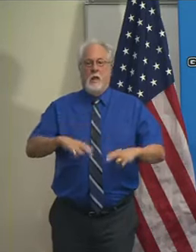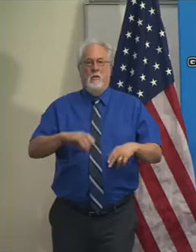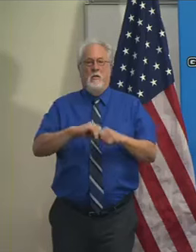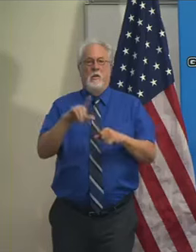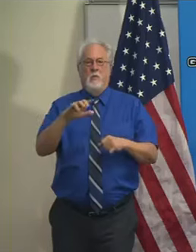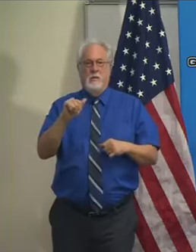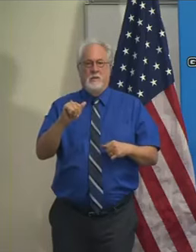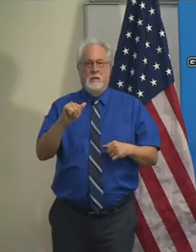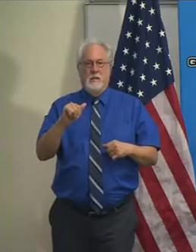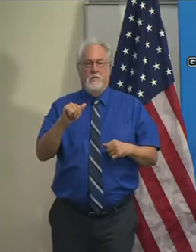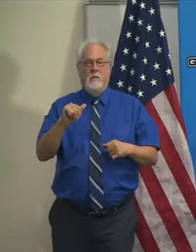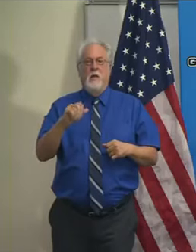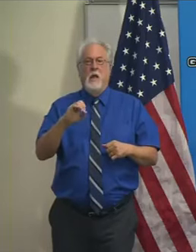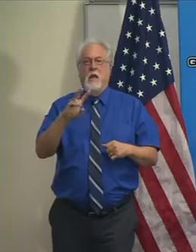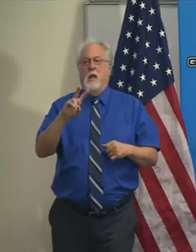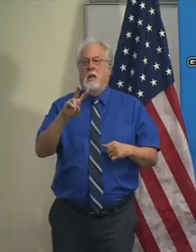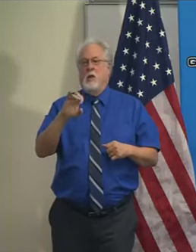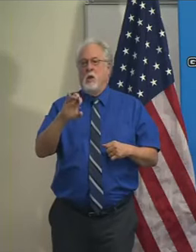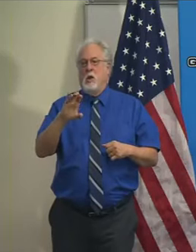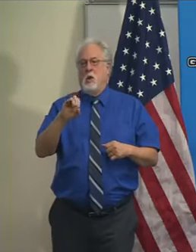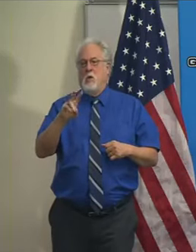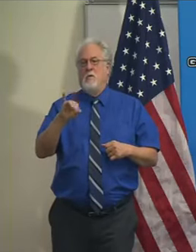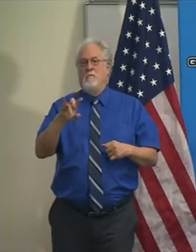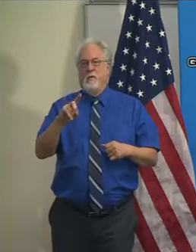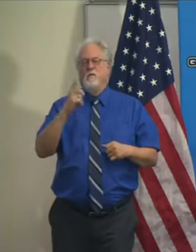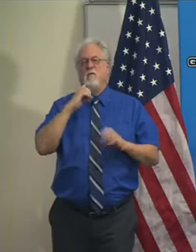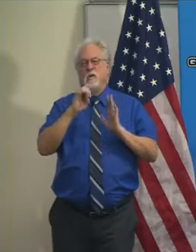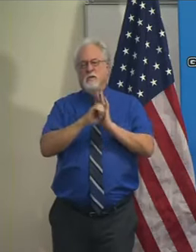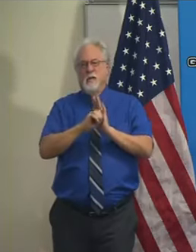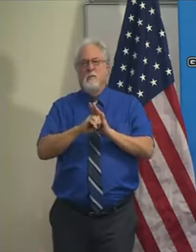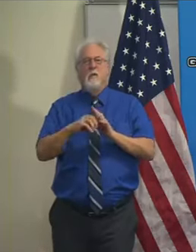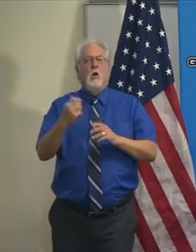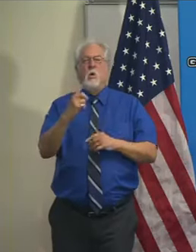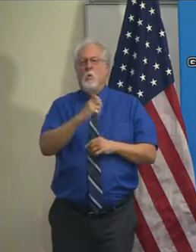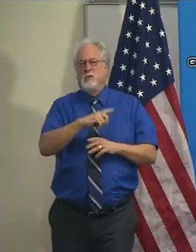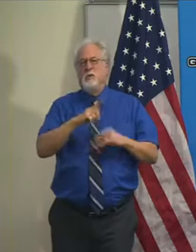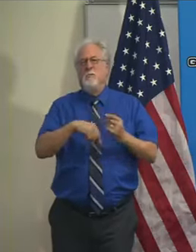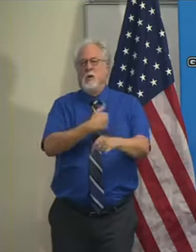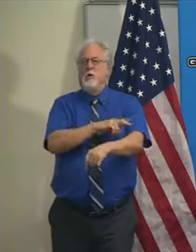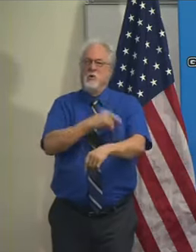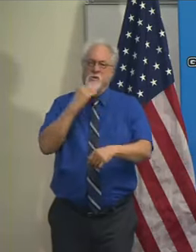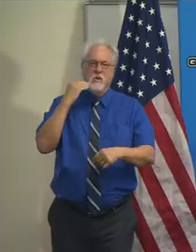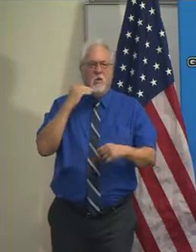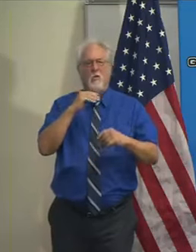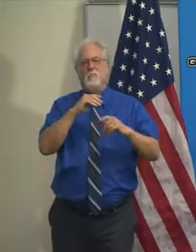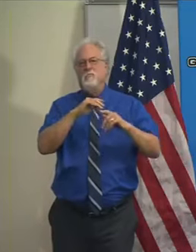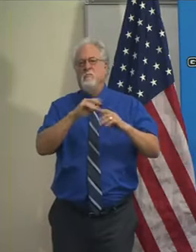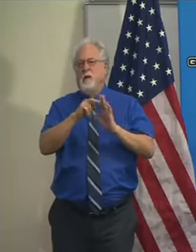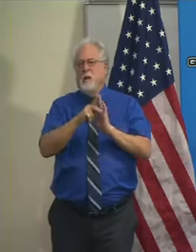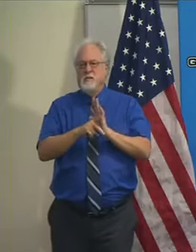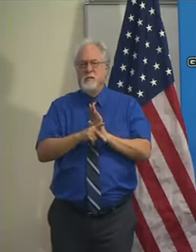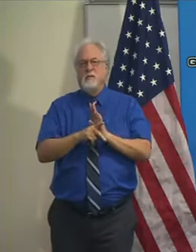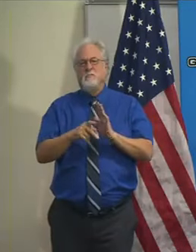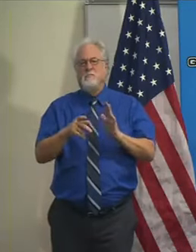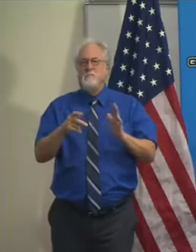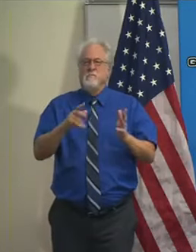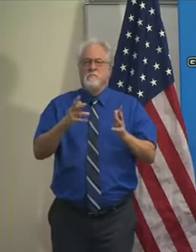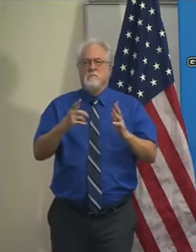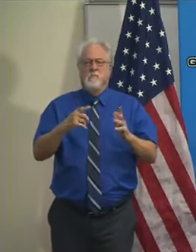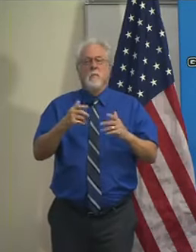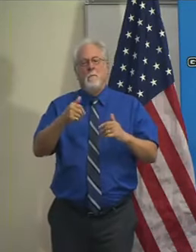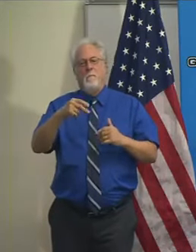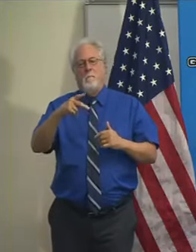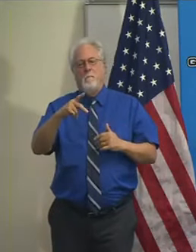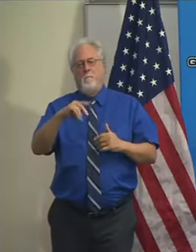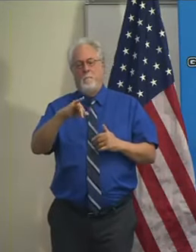Louisiana and COVID. So, for example, any questions about the nursing home policy that I pilot, I should